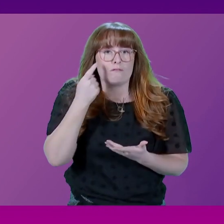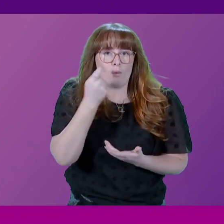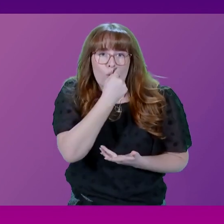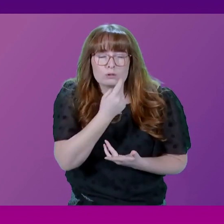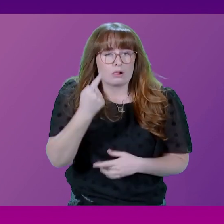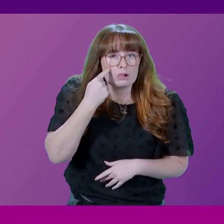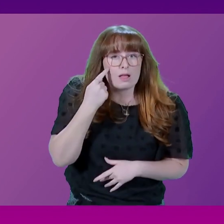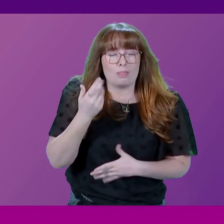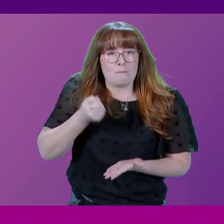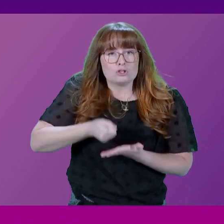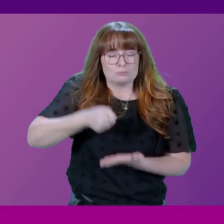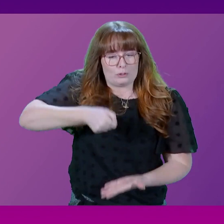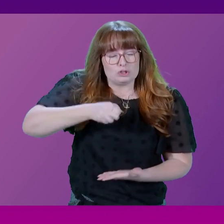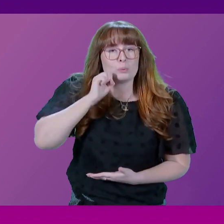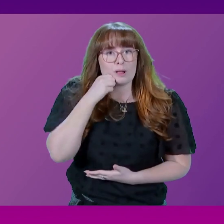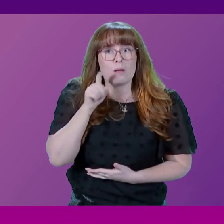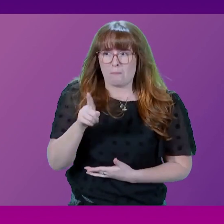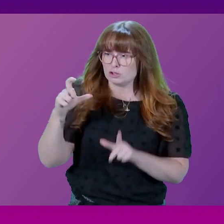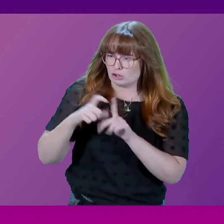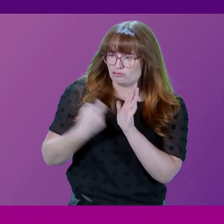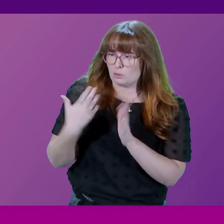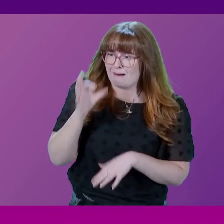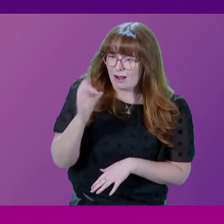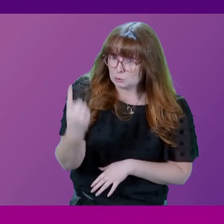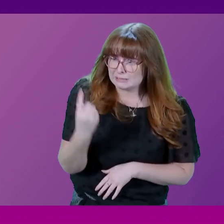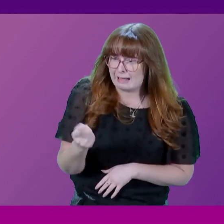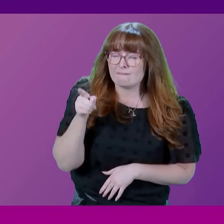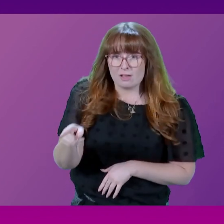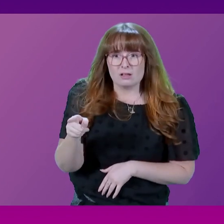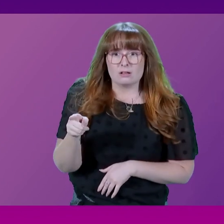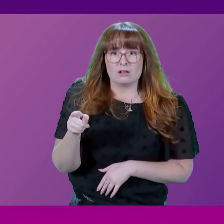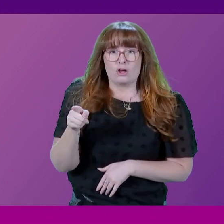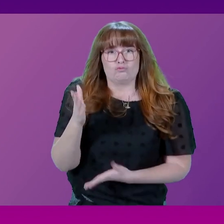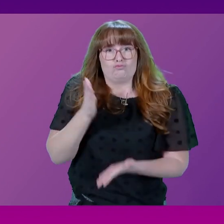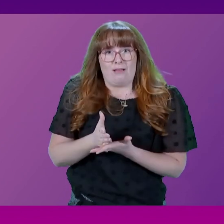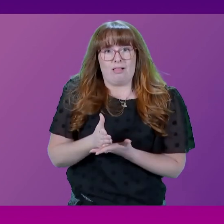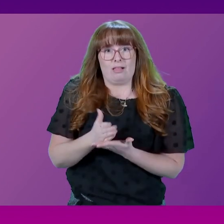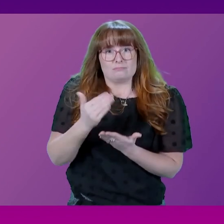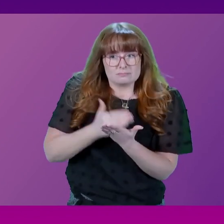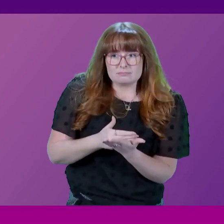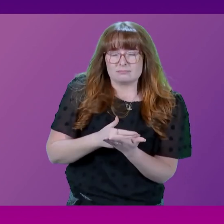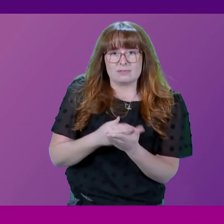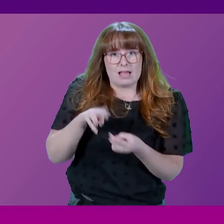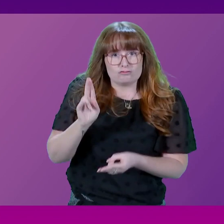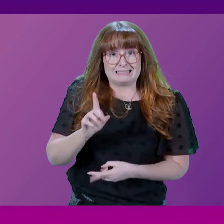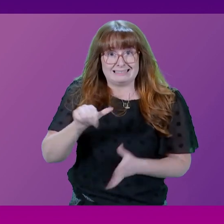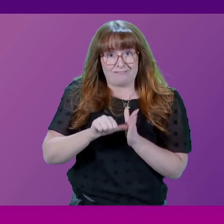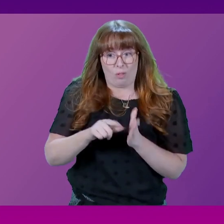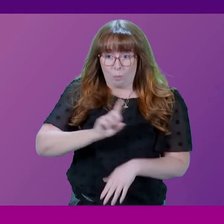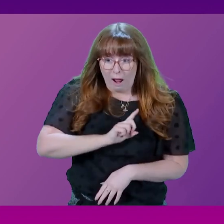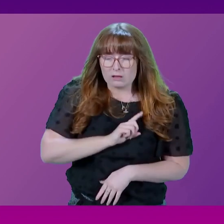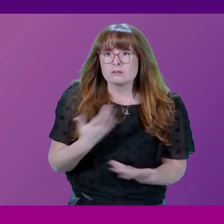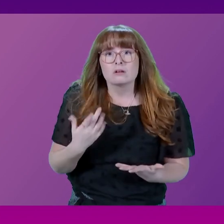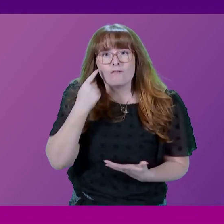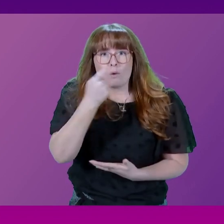to the budget. Has Douglas Ross ever asked himself why a real terms increase was difficult this year? Of course it was difficult because